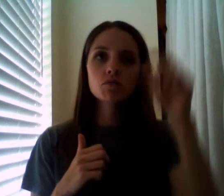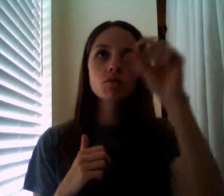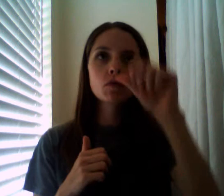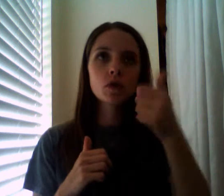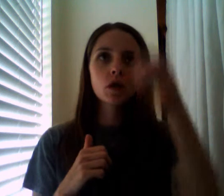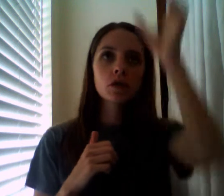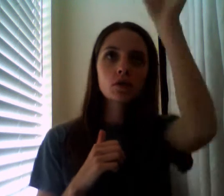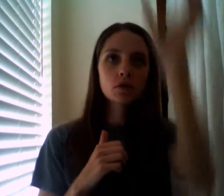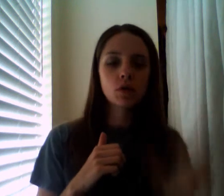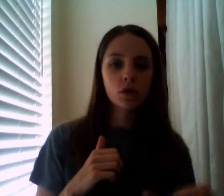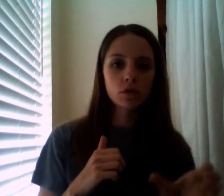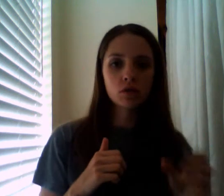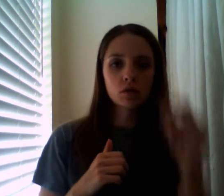we have Washington's problem